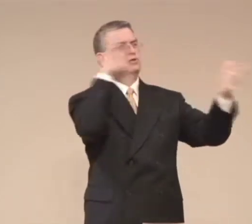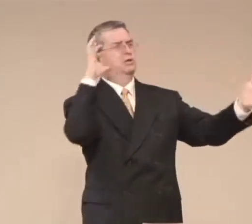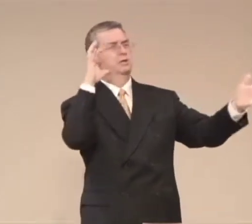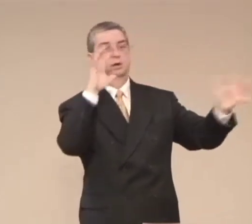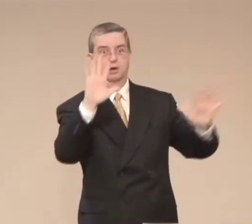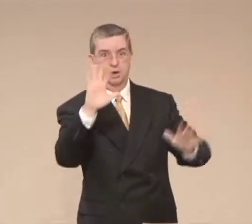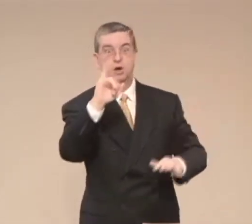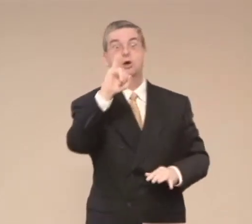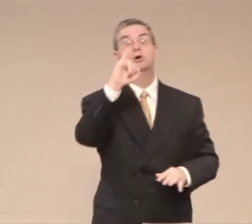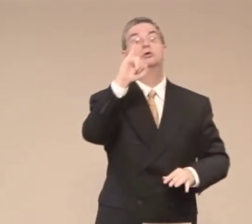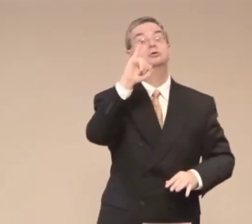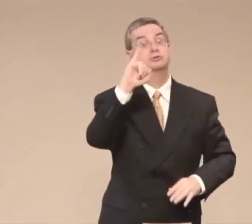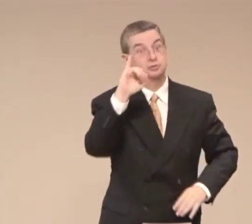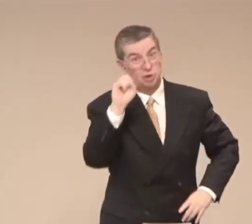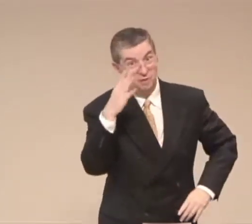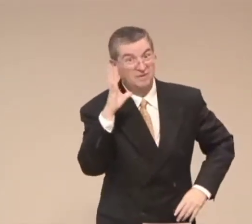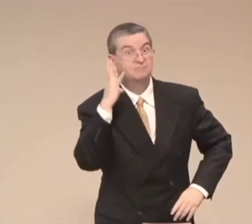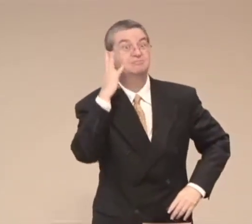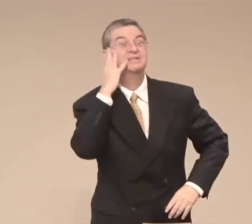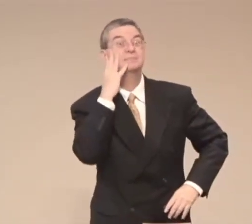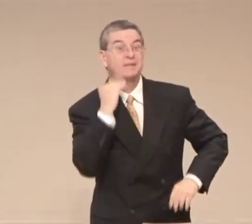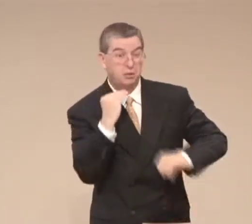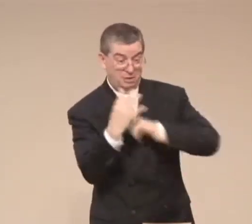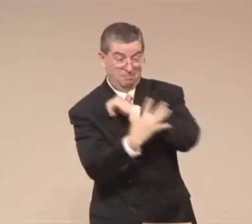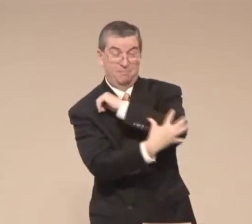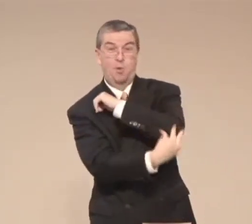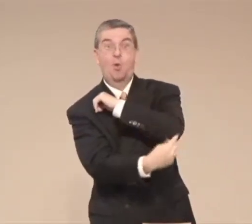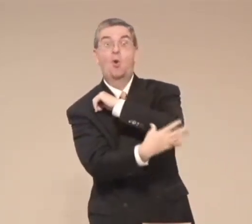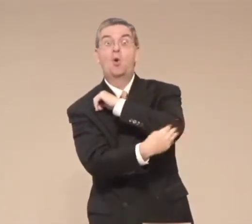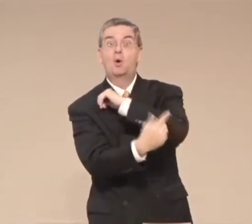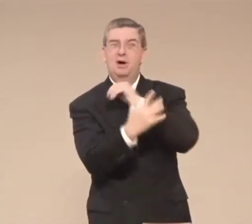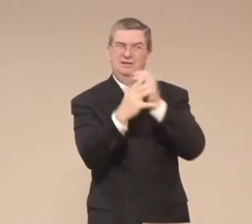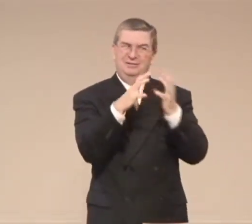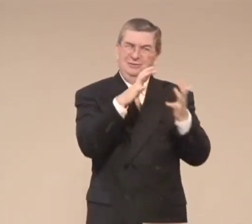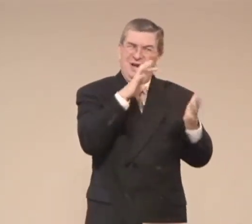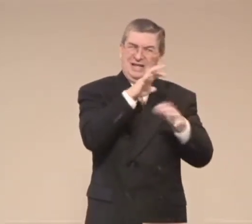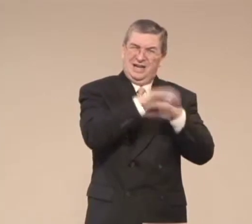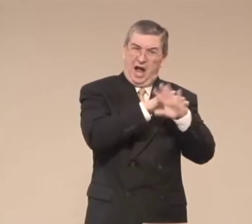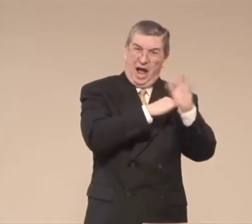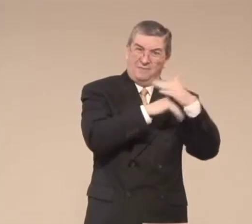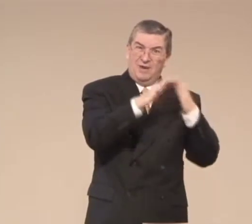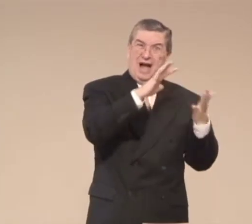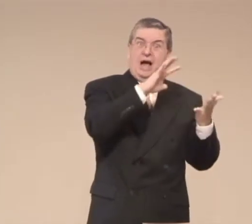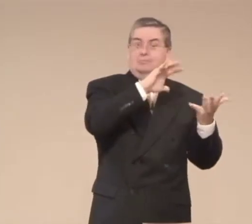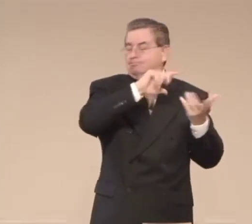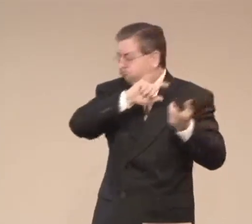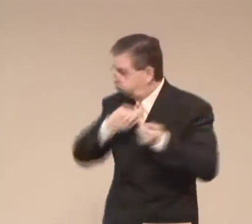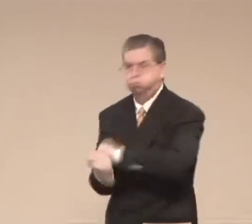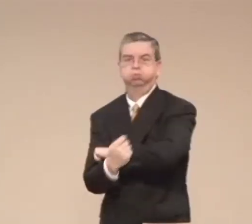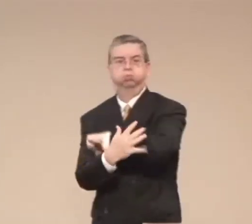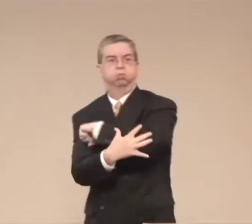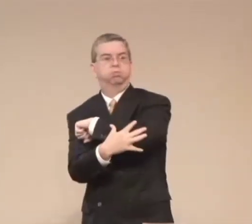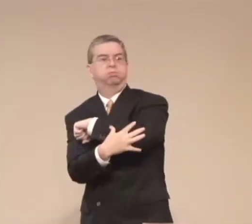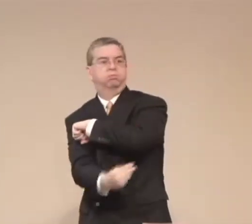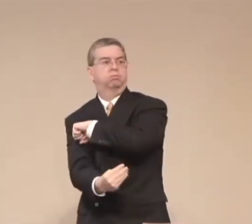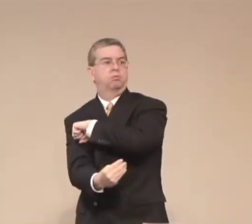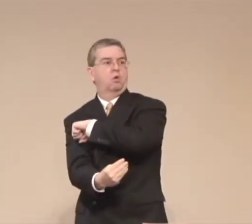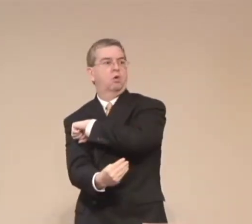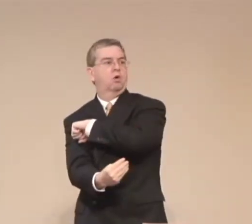Some people that are rich look at poor people and they say, I don't understand how they can live like they